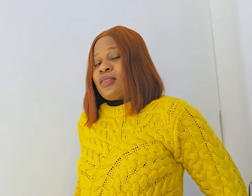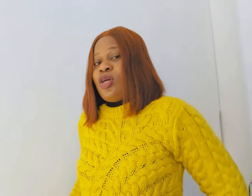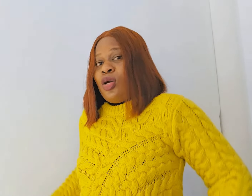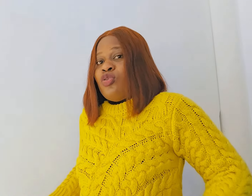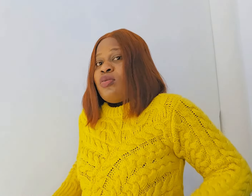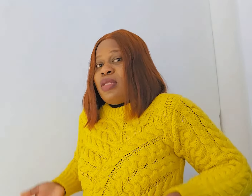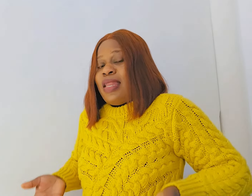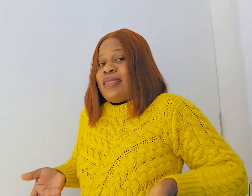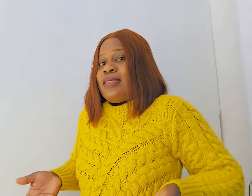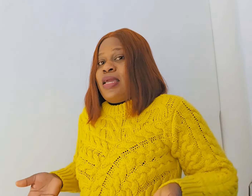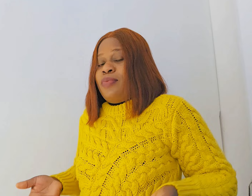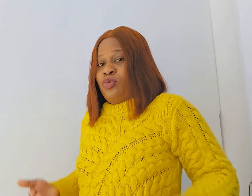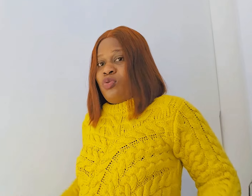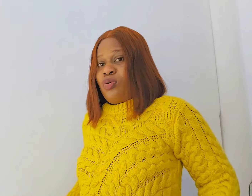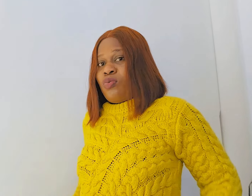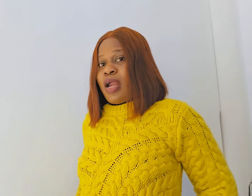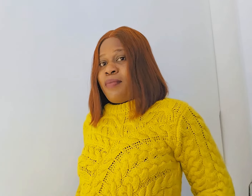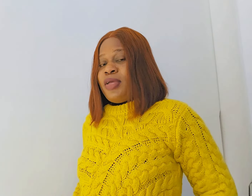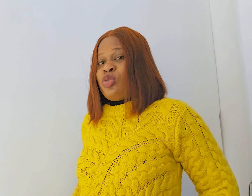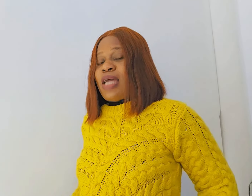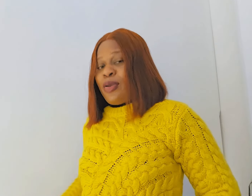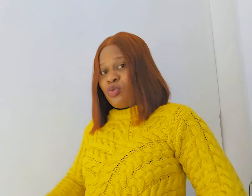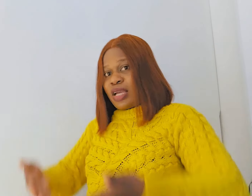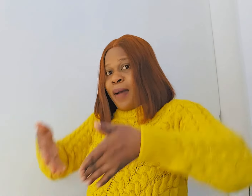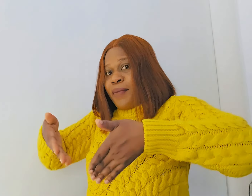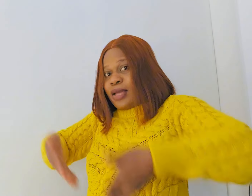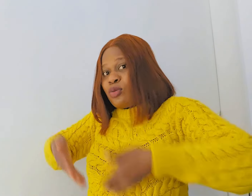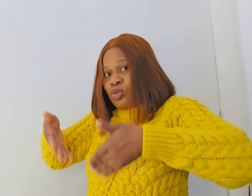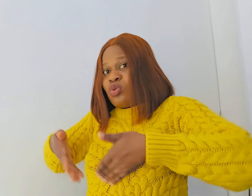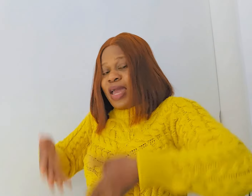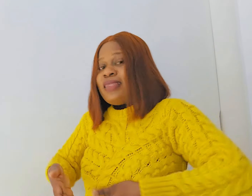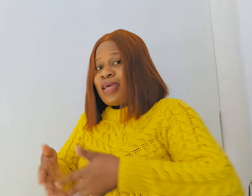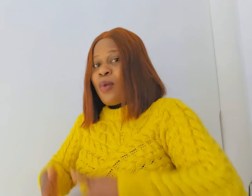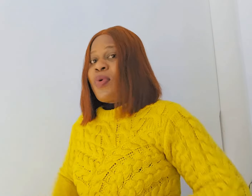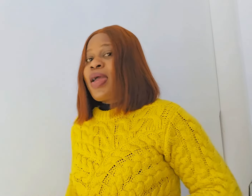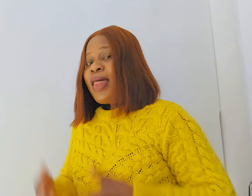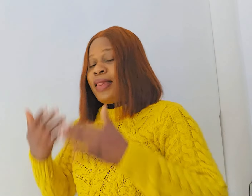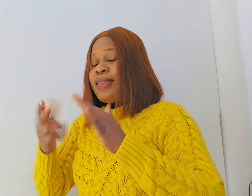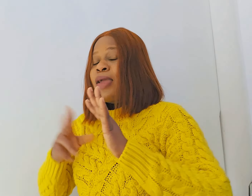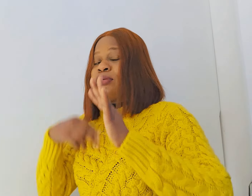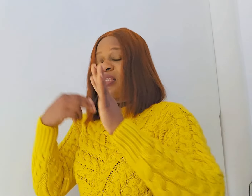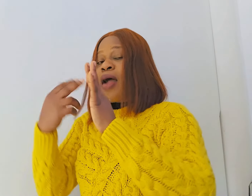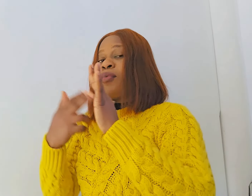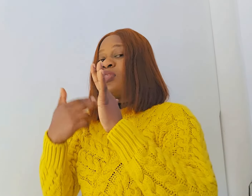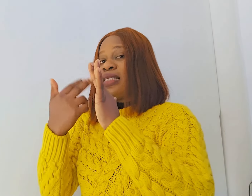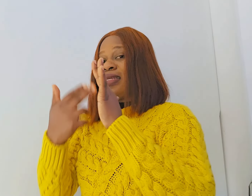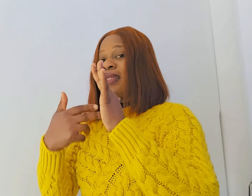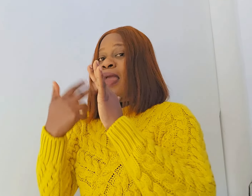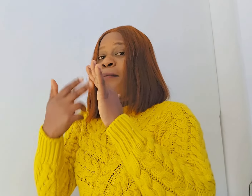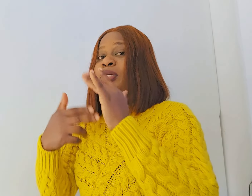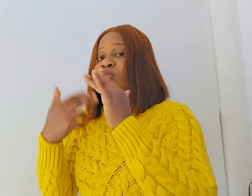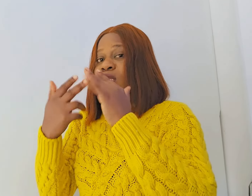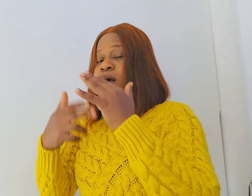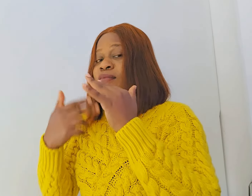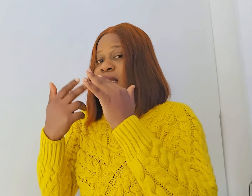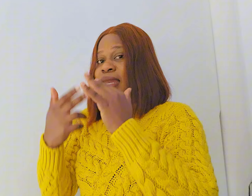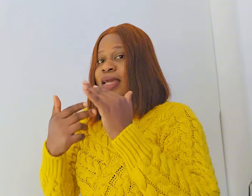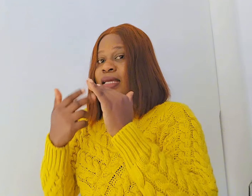don't let the hip you know what i mean so that it can make you to enter where then you start rotating in between of the lady